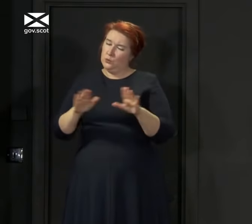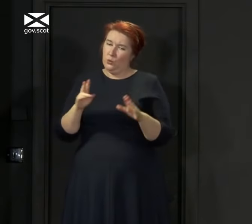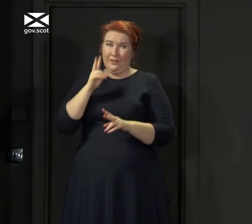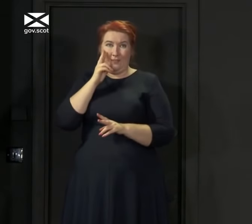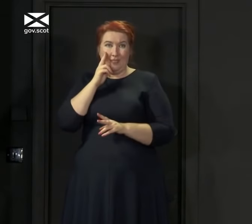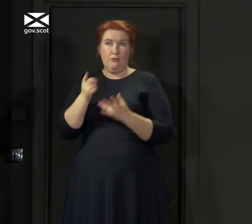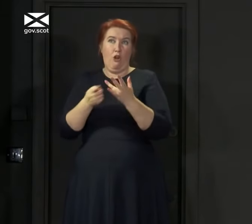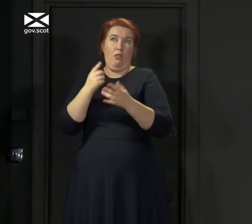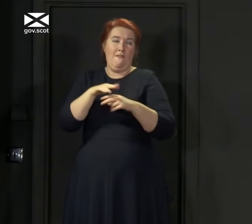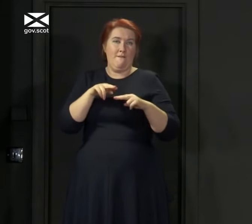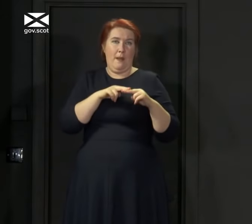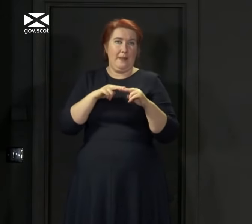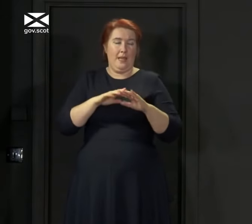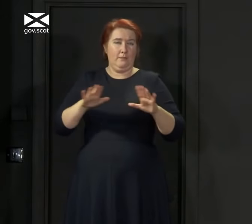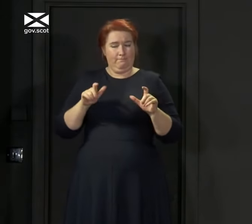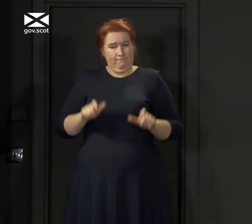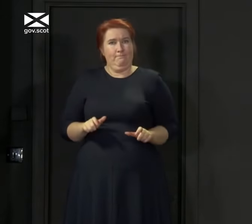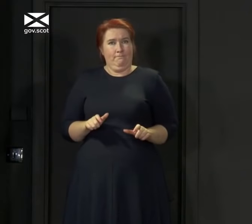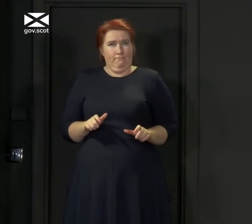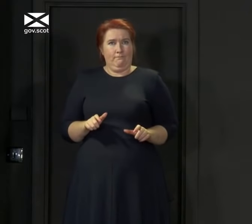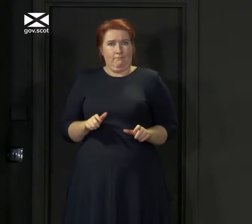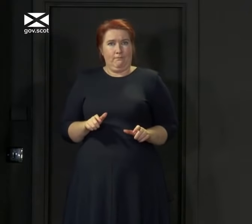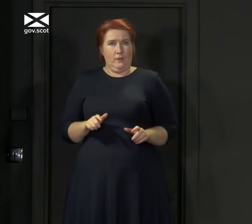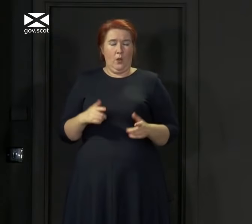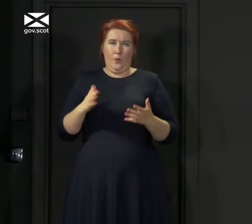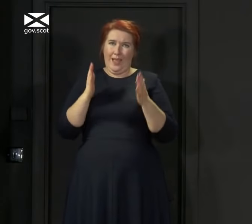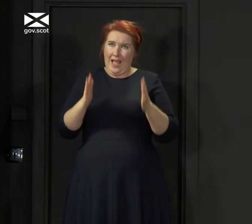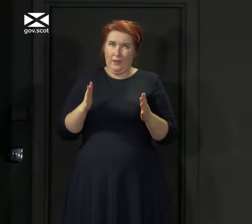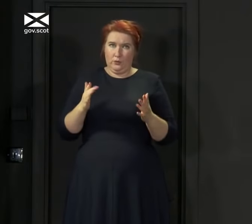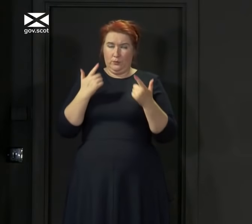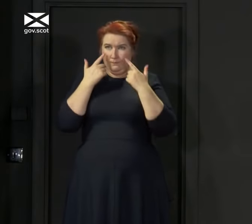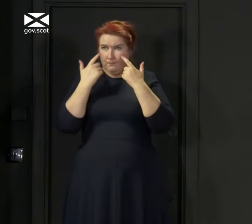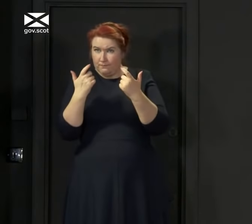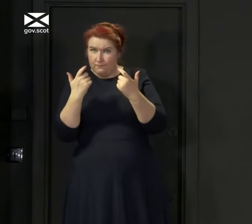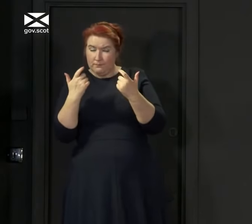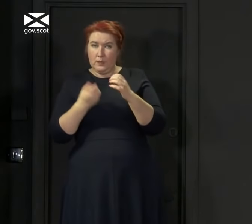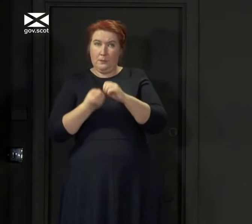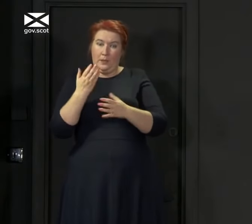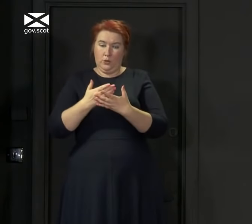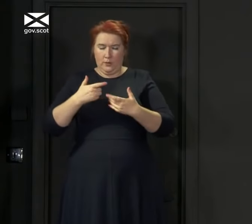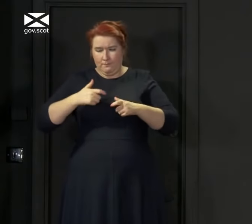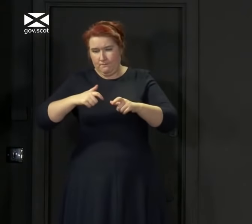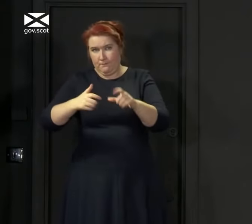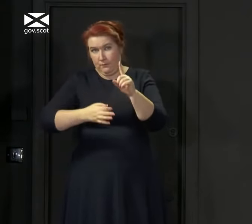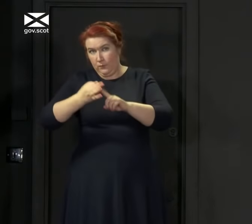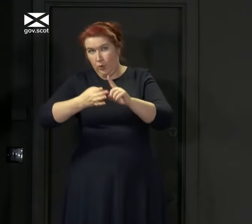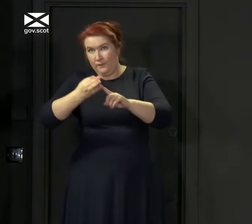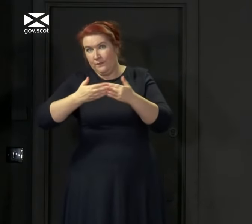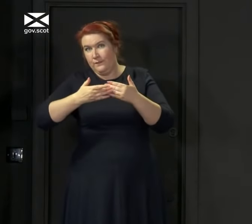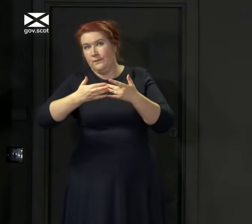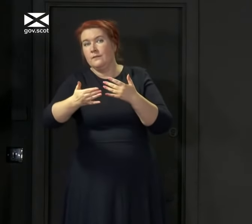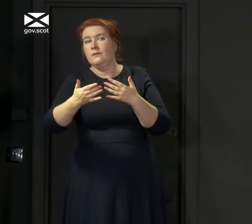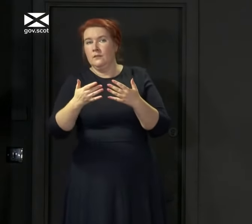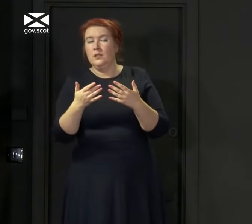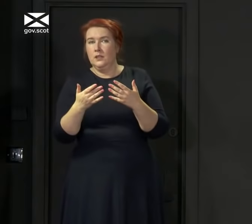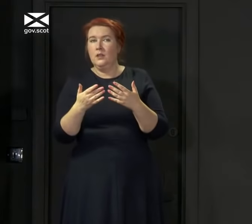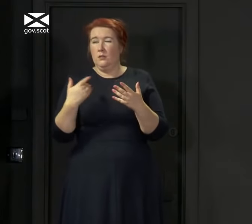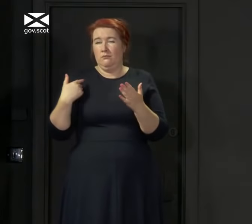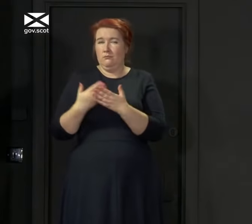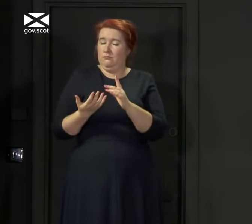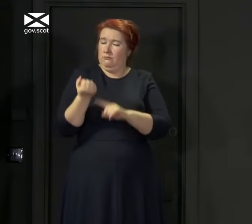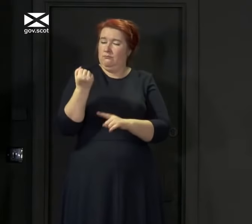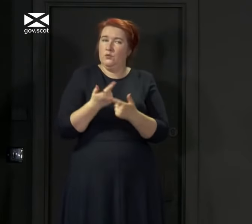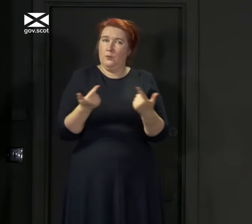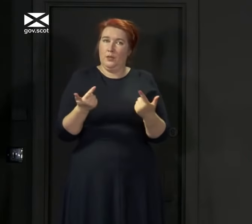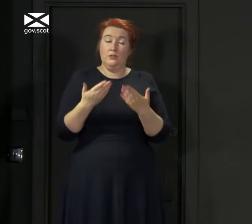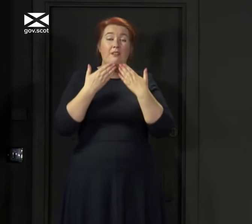elsewhere. Let's keep our guard up against this virus so that we keep seeing the progress that we have collectively made in these last few months.